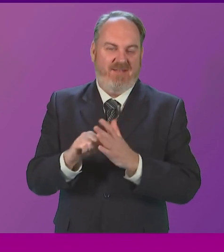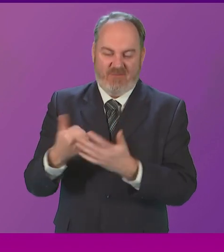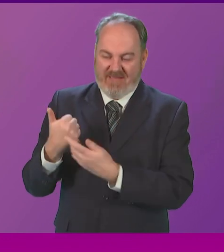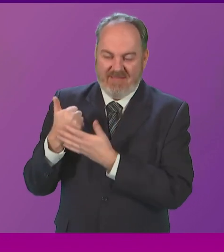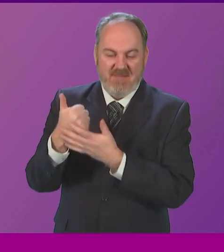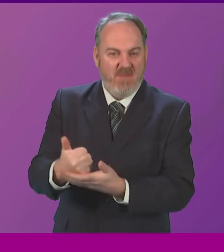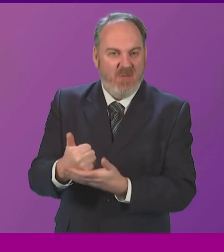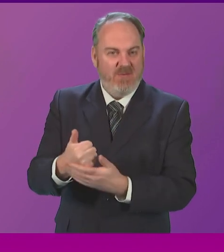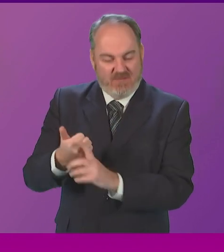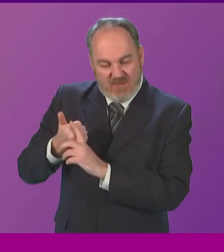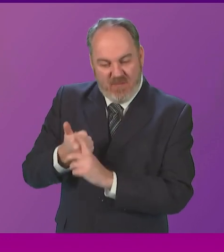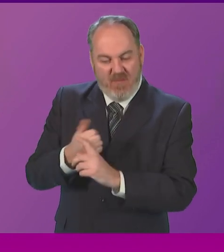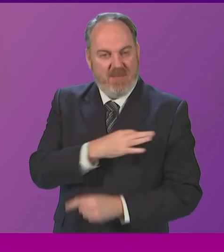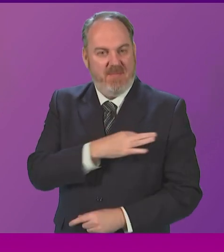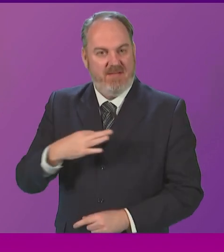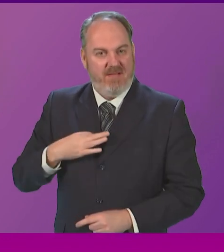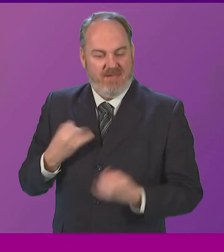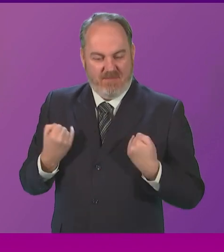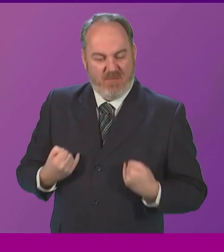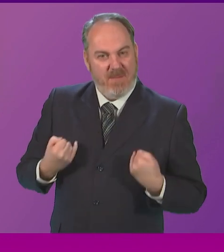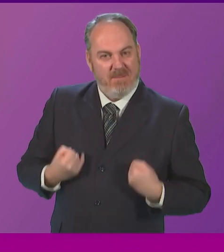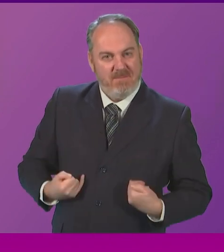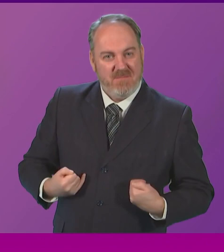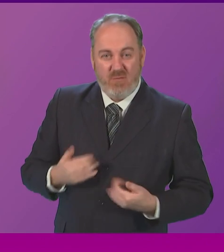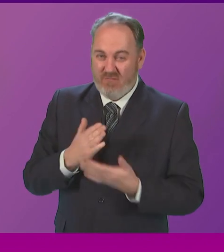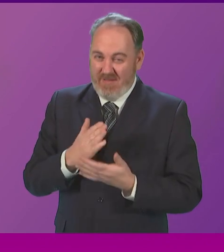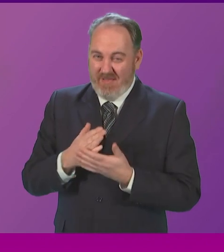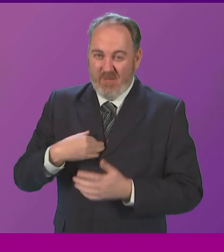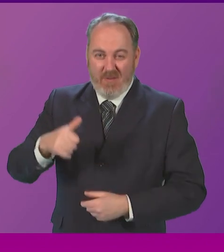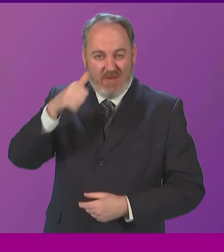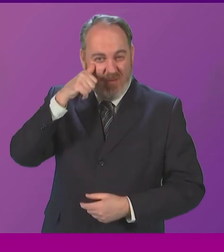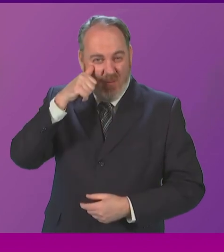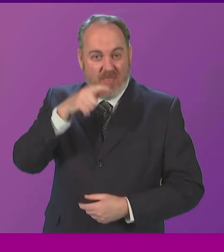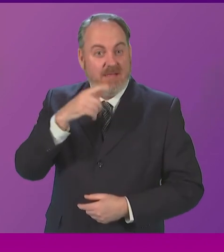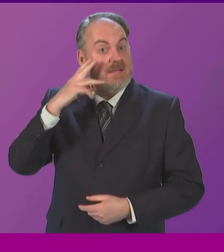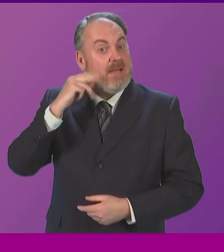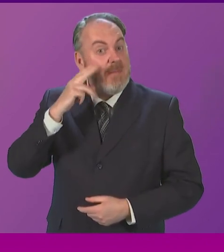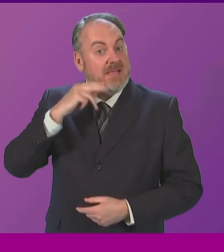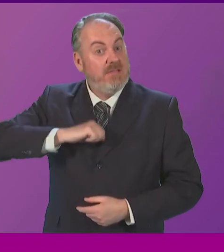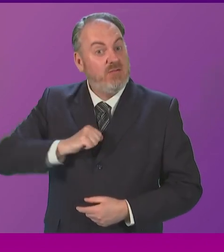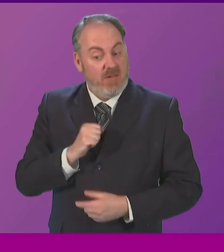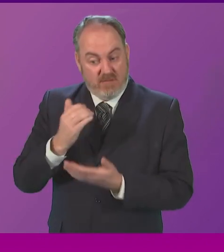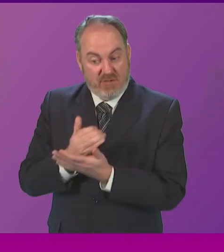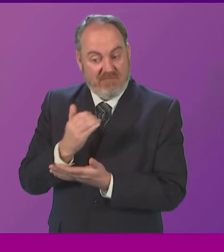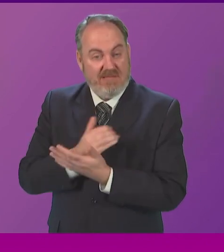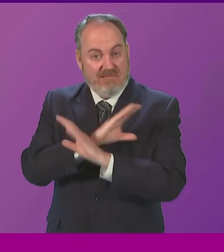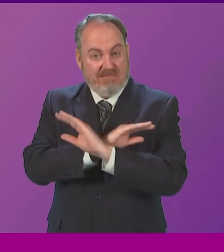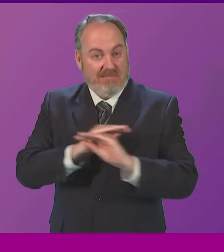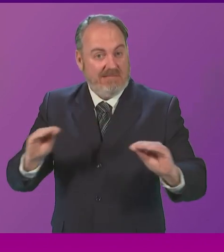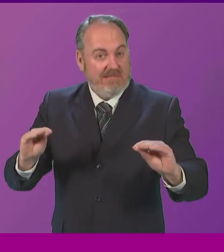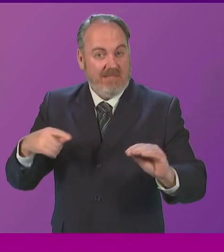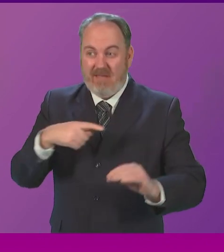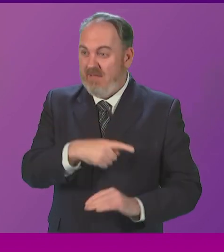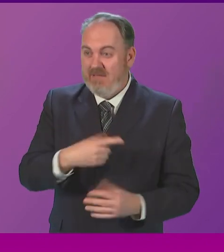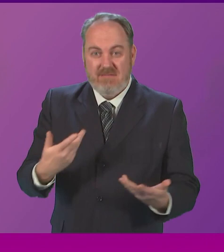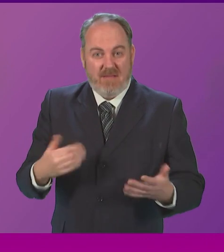of their condition. This has been highlighted by Diabetic Scotland. Diabetic Tech cannot wait campaign.